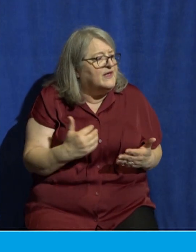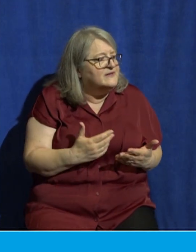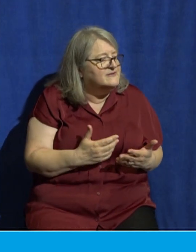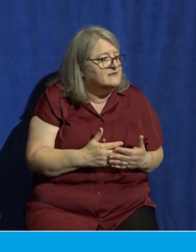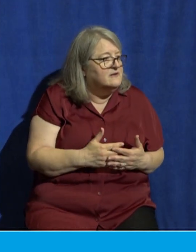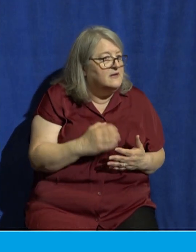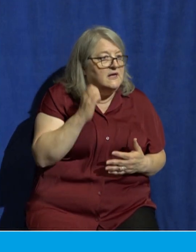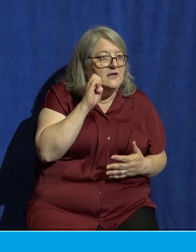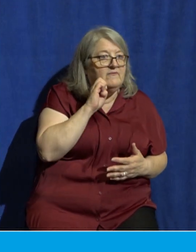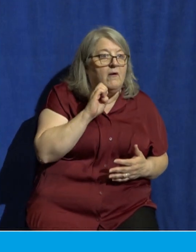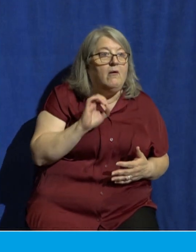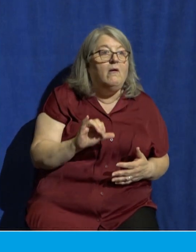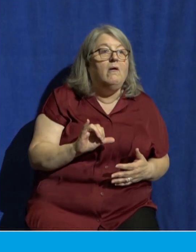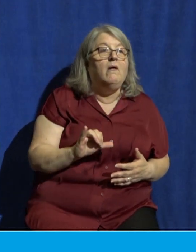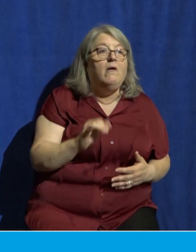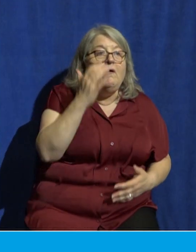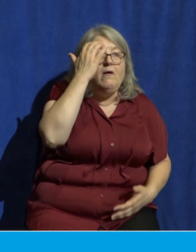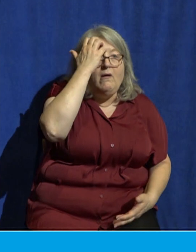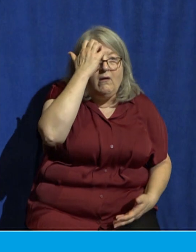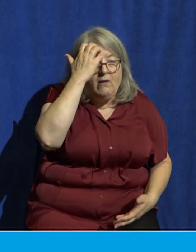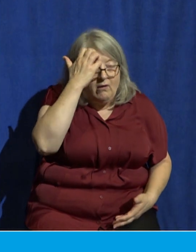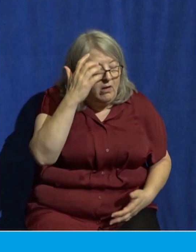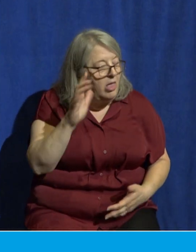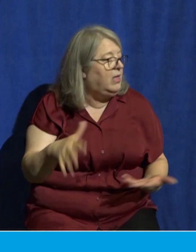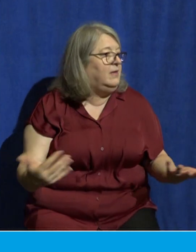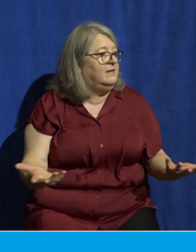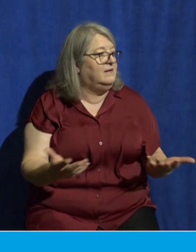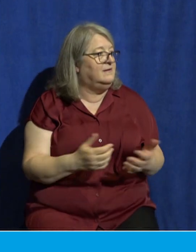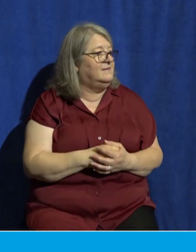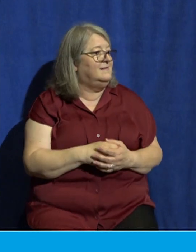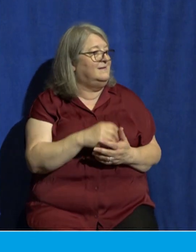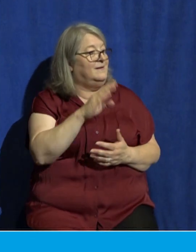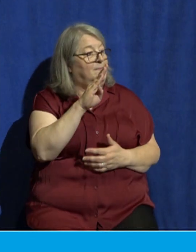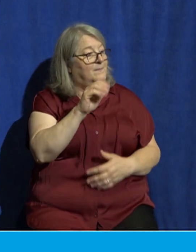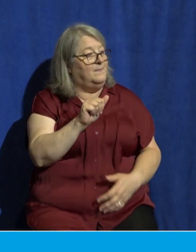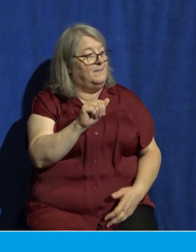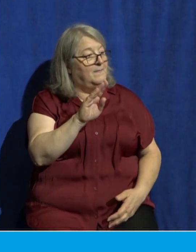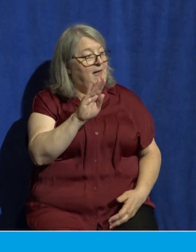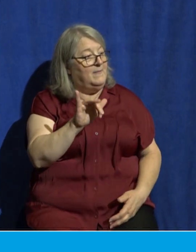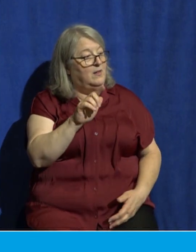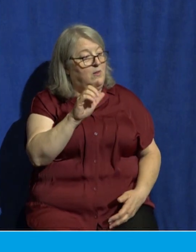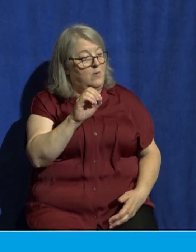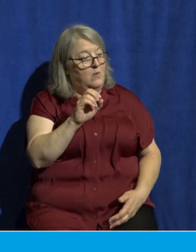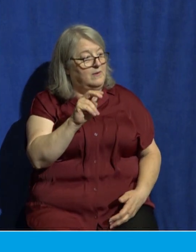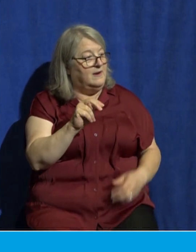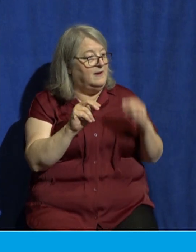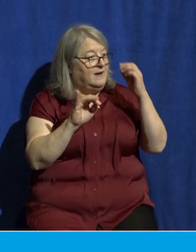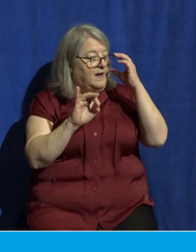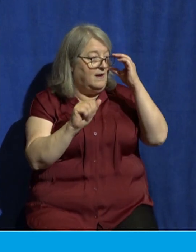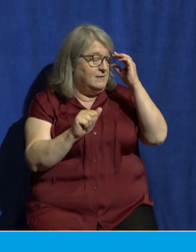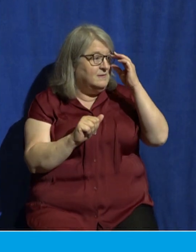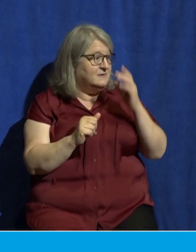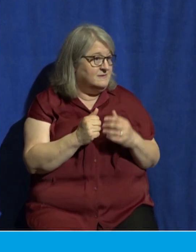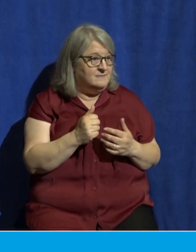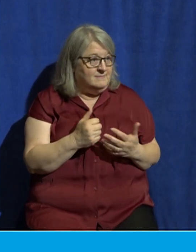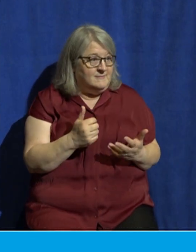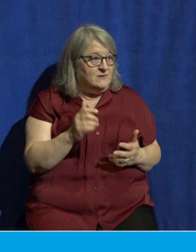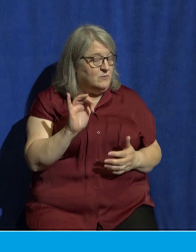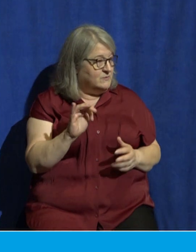are in Babylonian exile because of their disobedience they want God to end the exile and bring them back home to